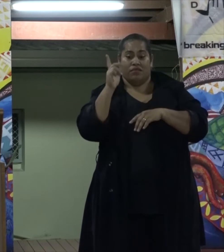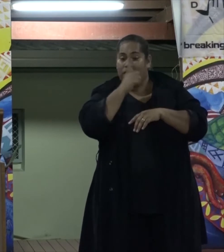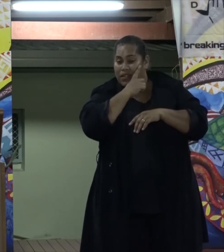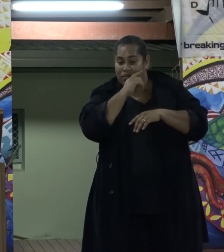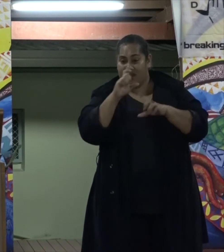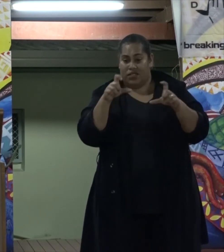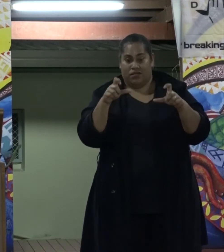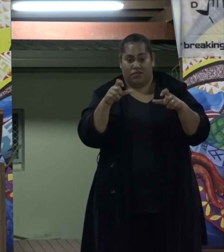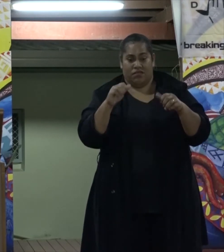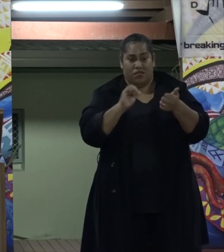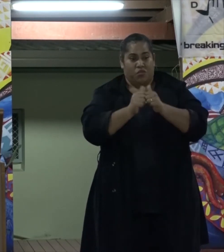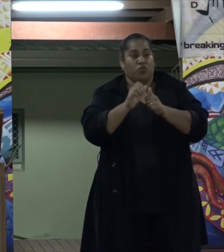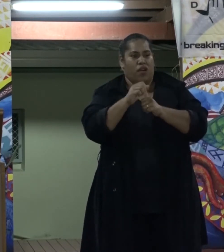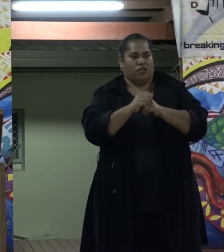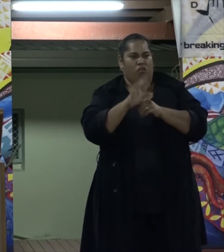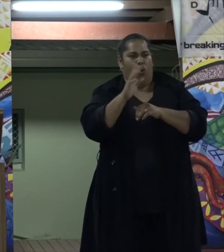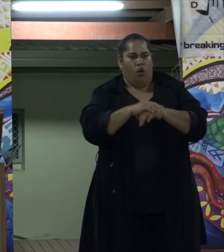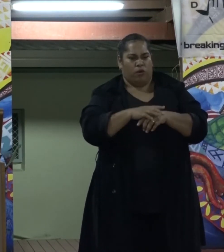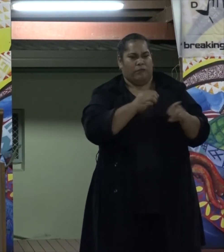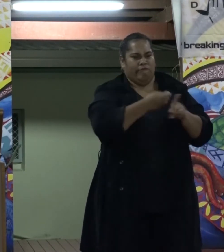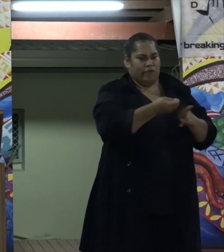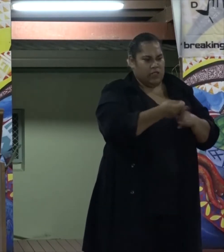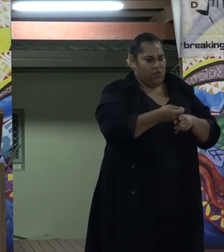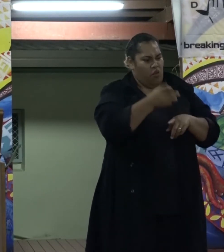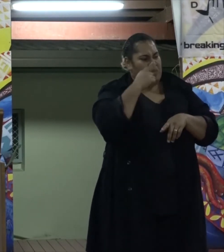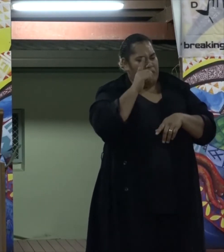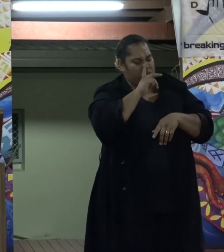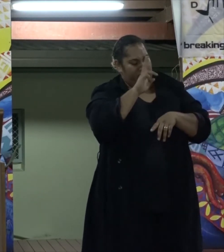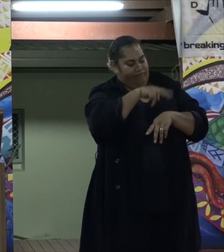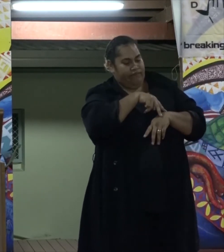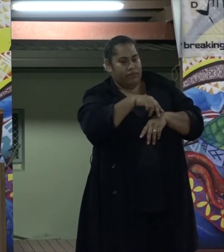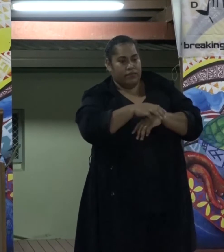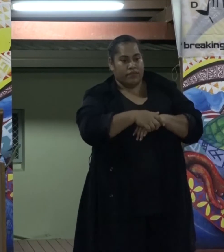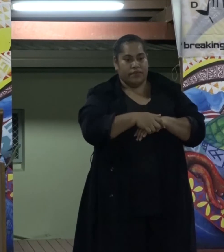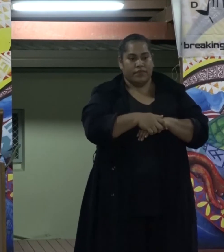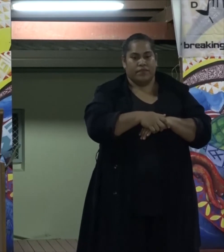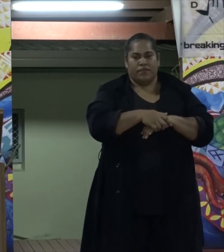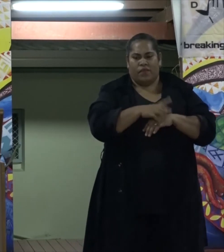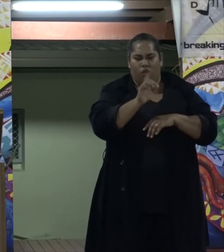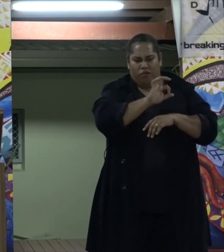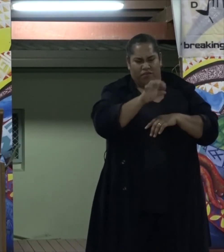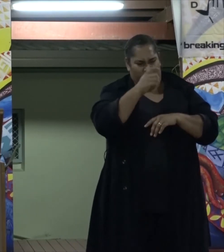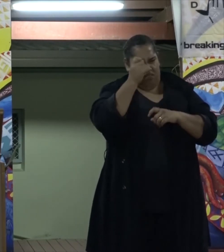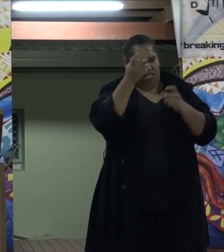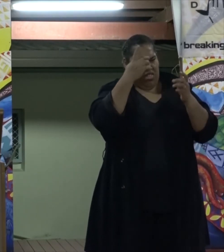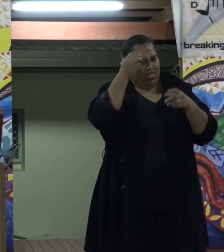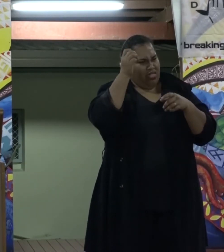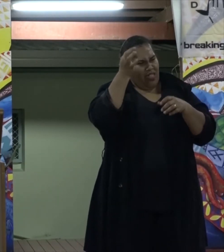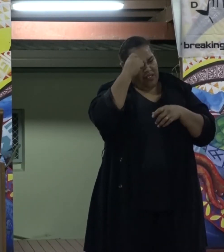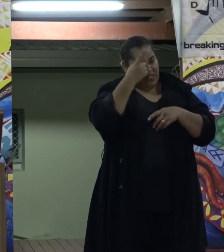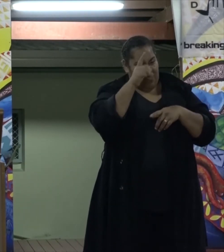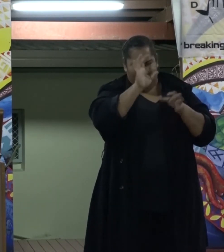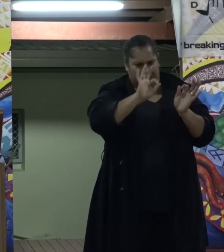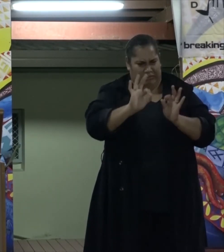experience bullying, social isolation, negative performance evaluations, less encouragement as well as